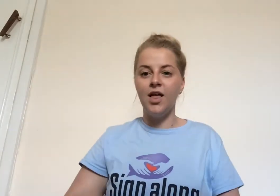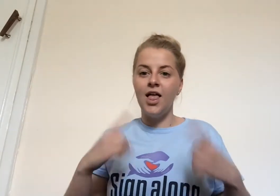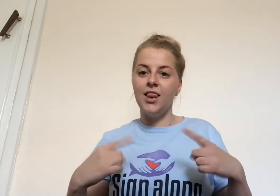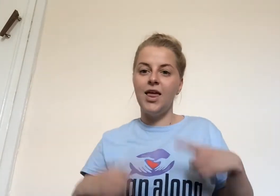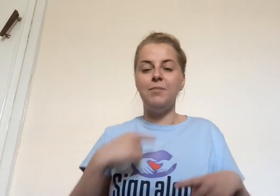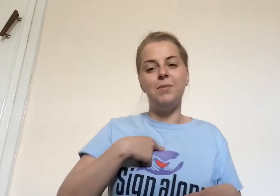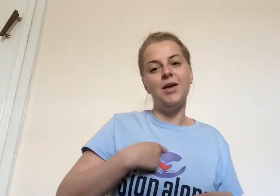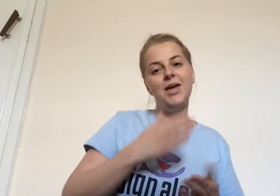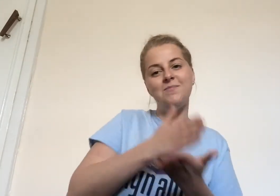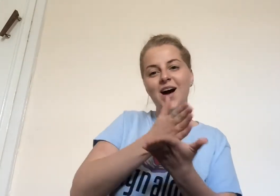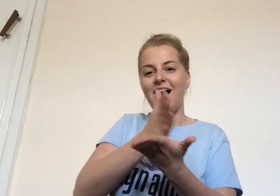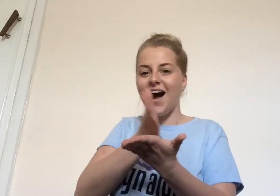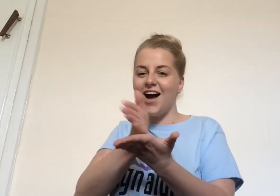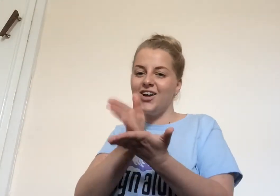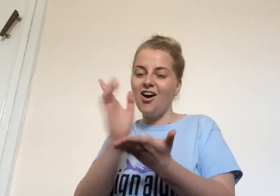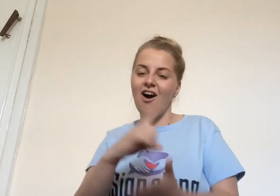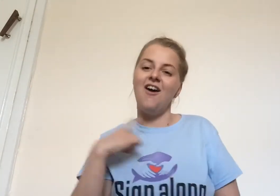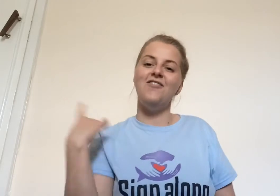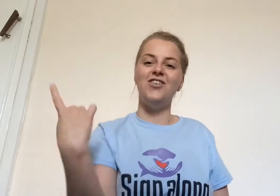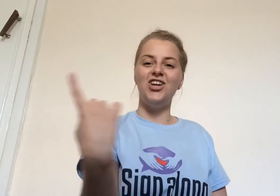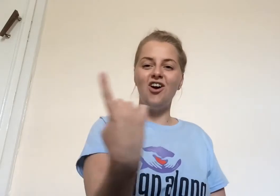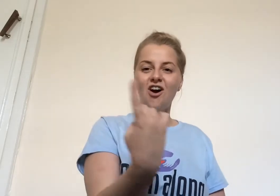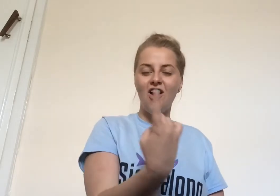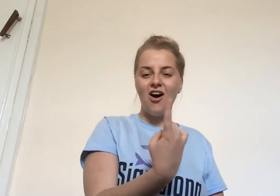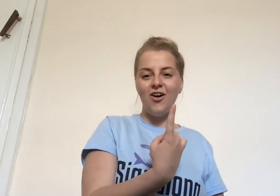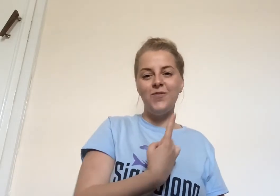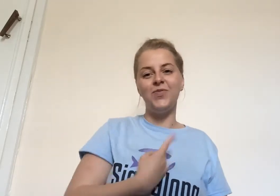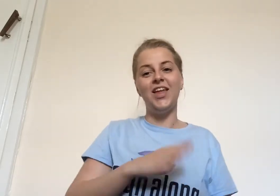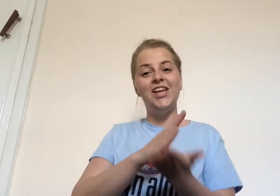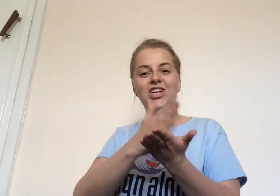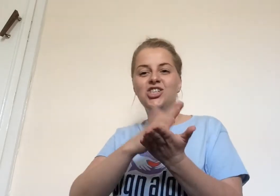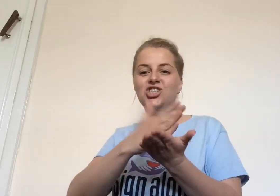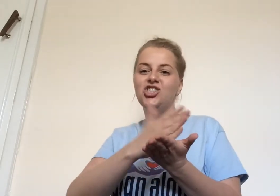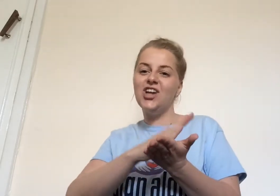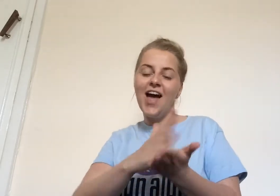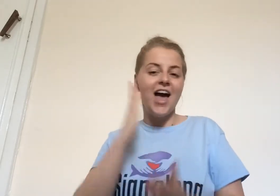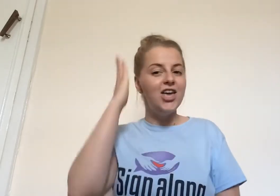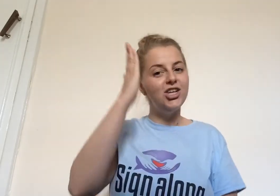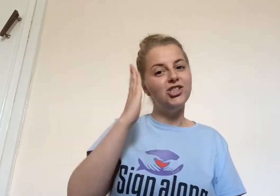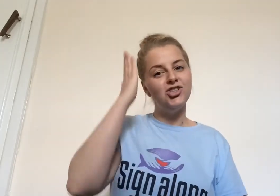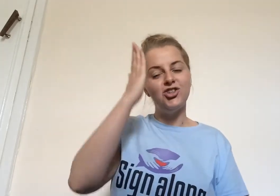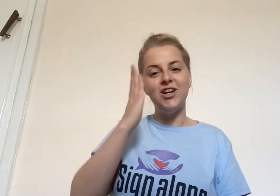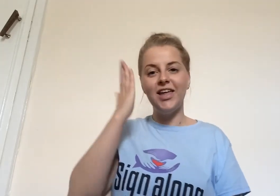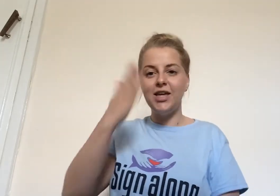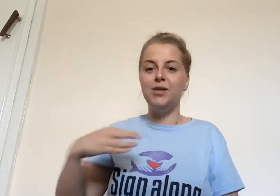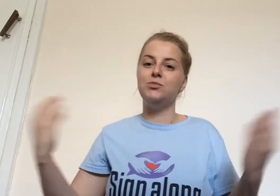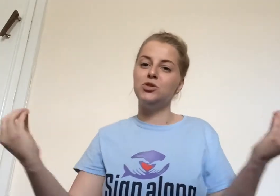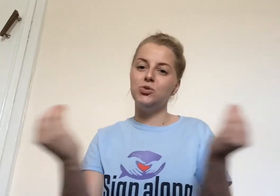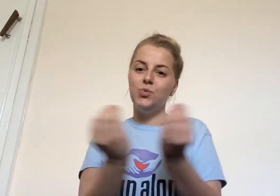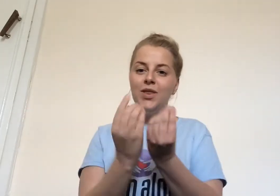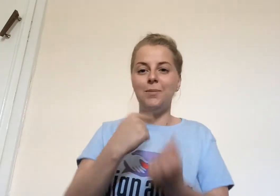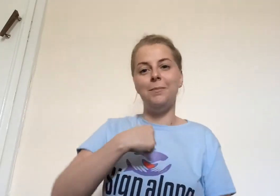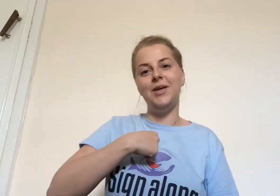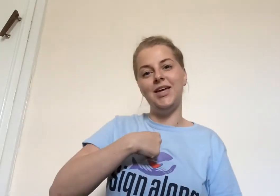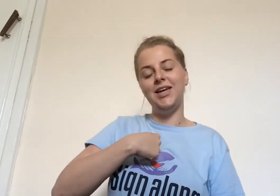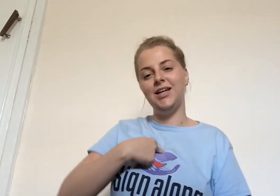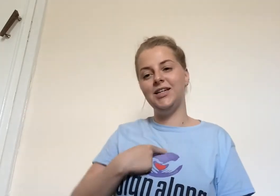let me be part of it all. Share your dreams with me.